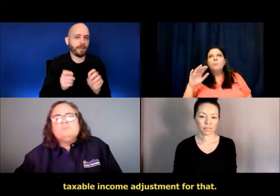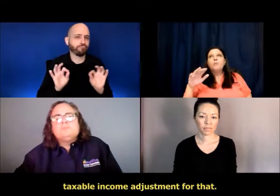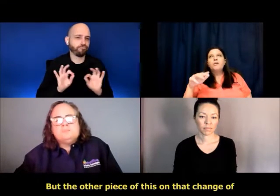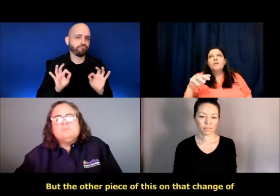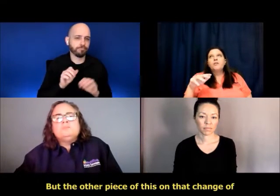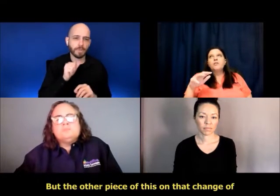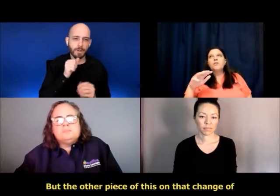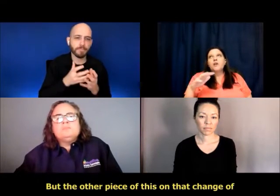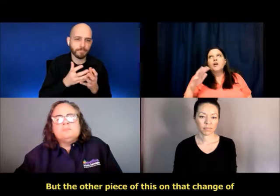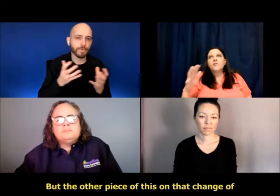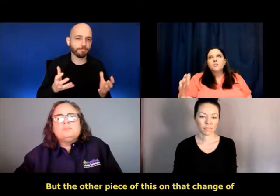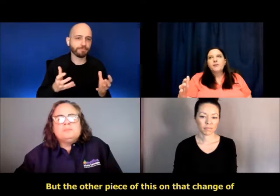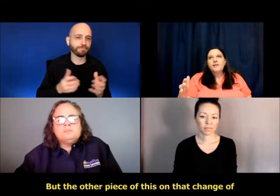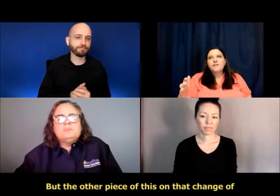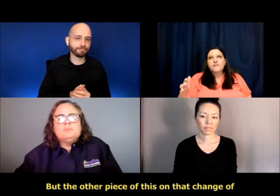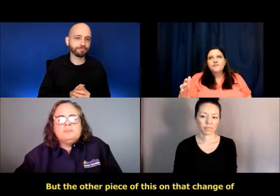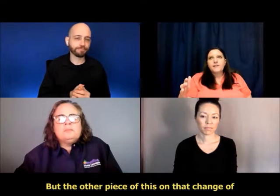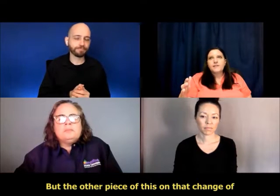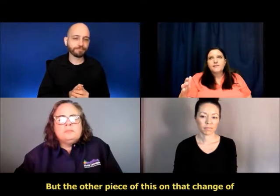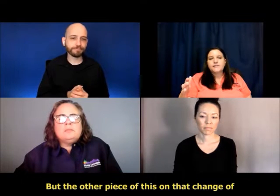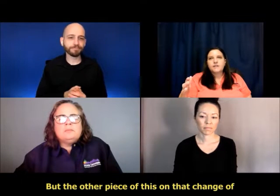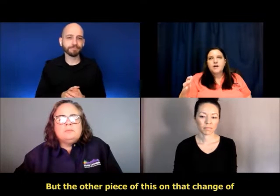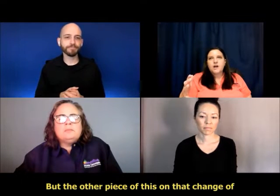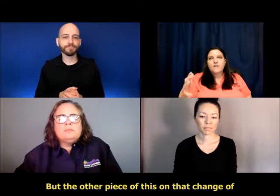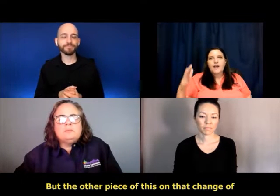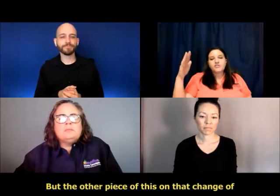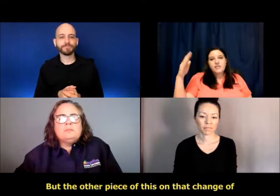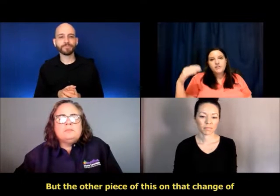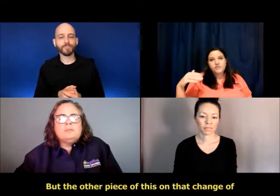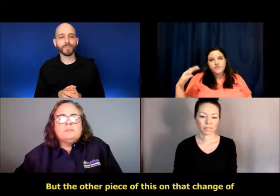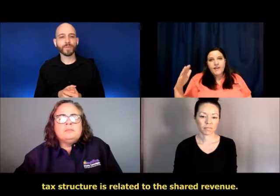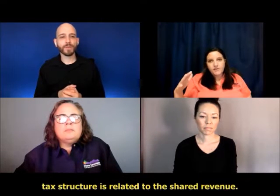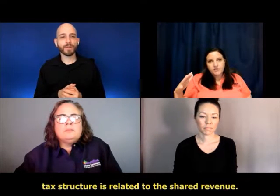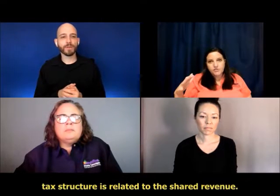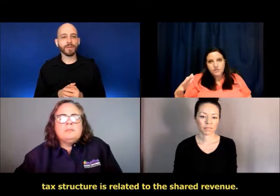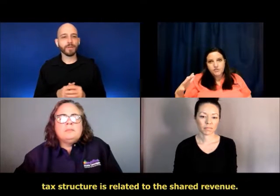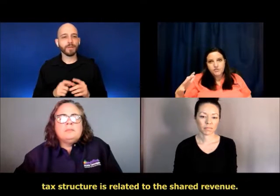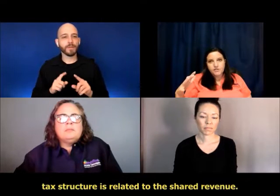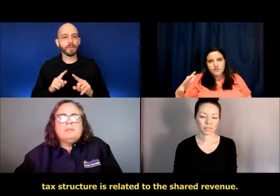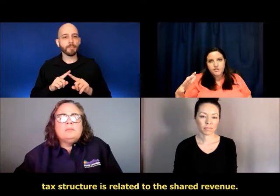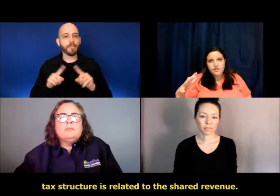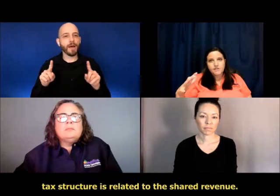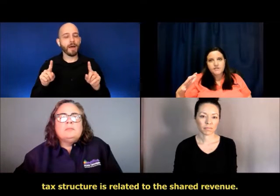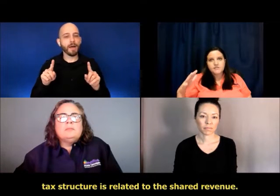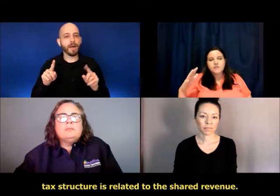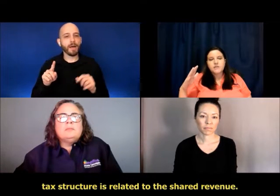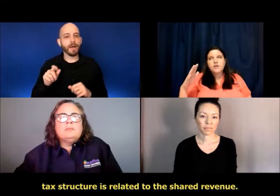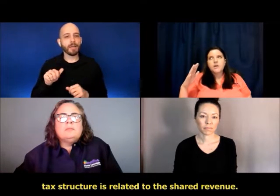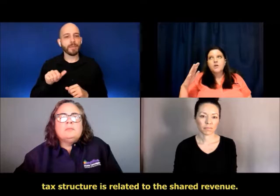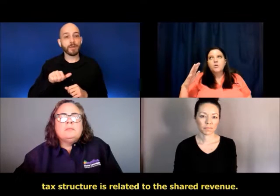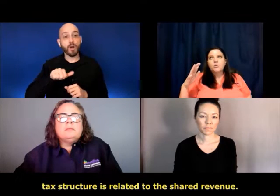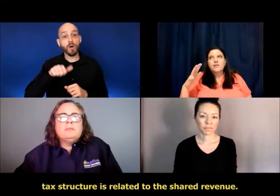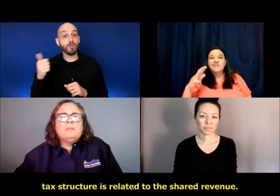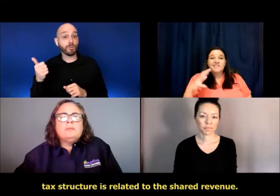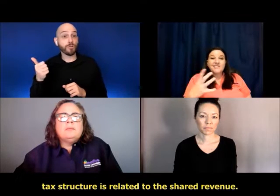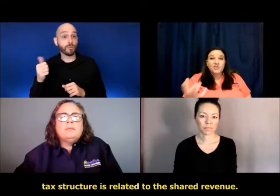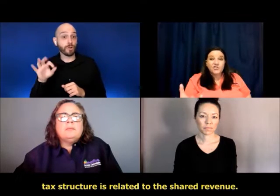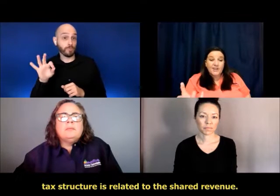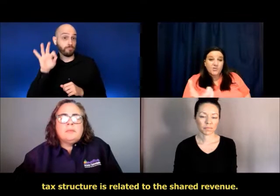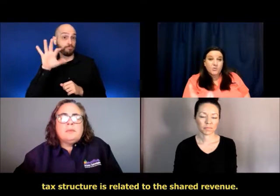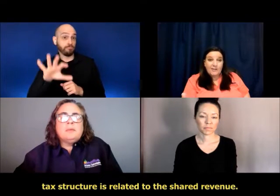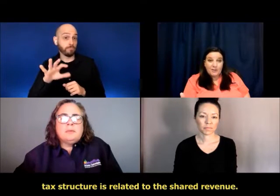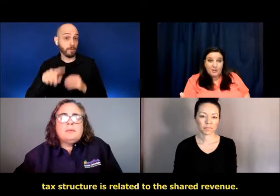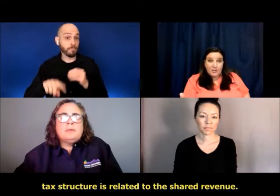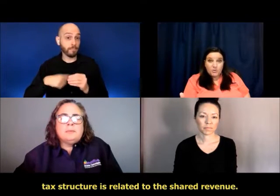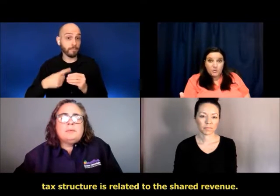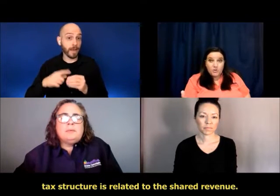But the other piece of this on that change of tax structure is related to